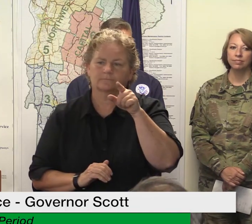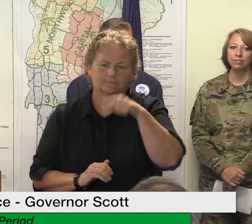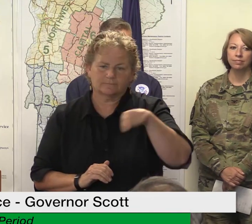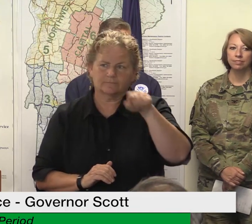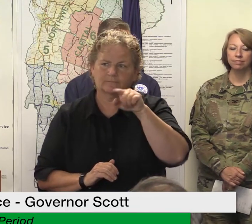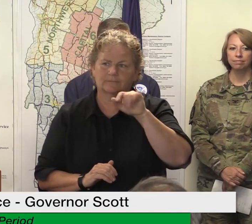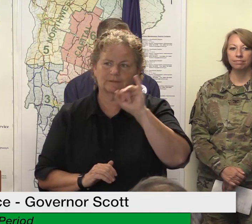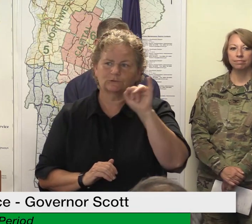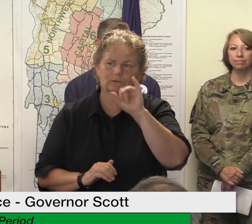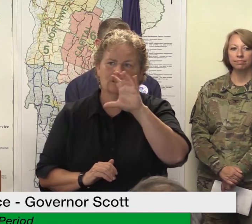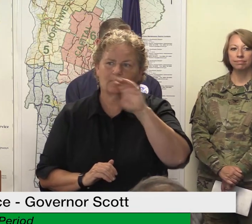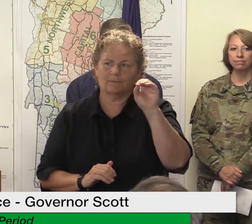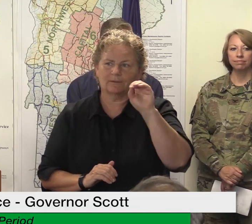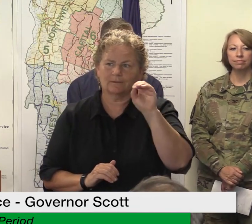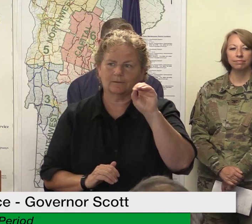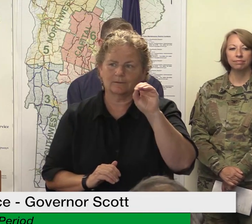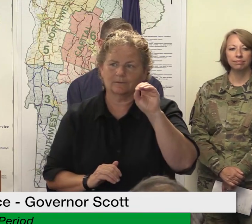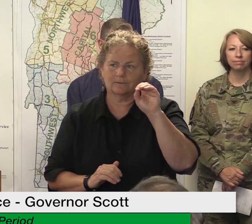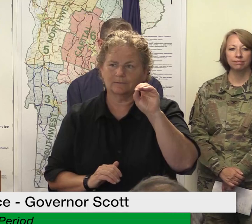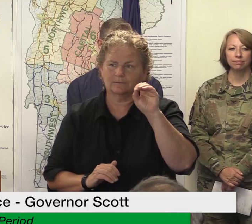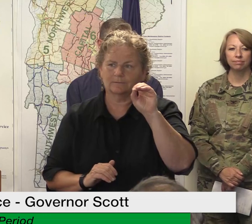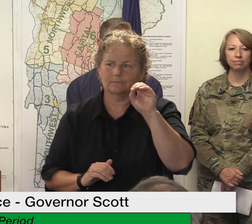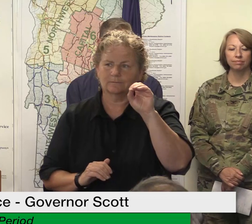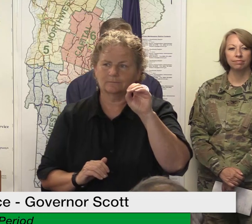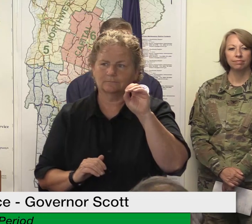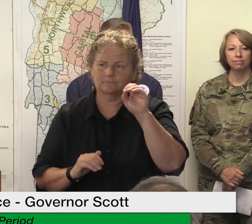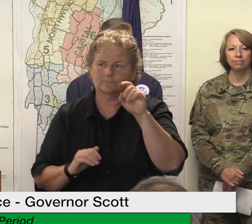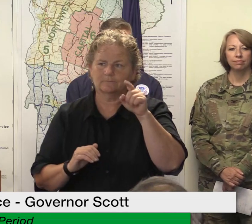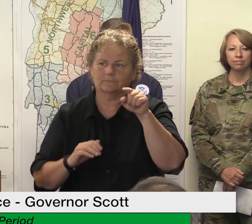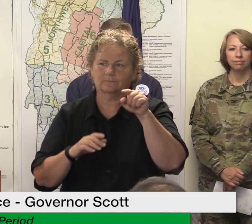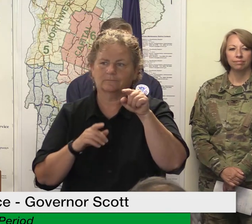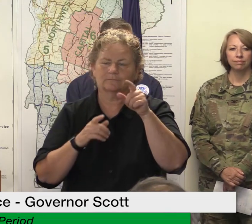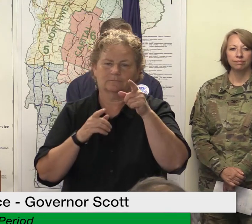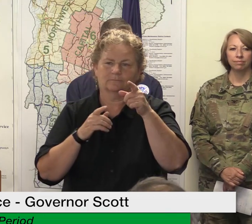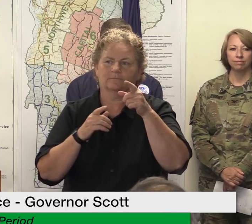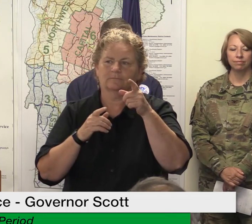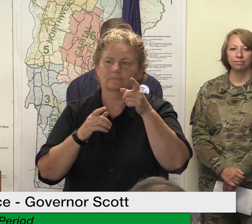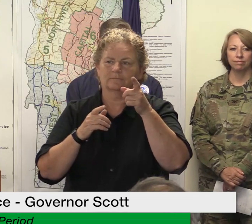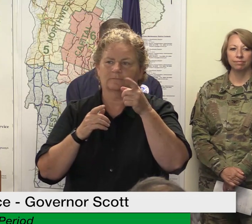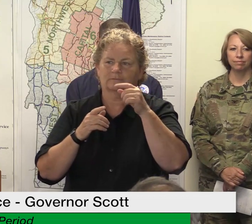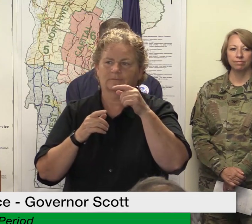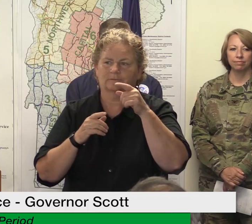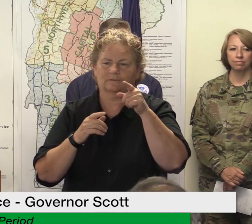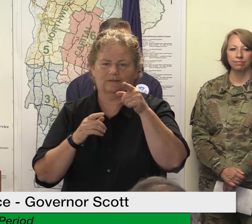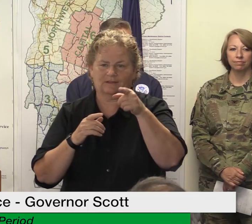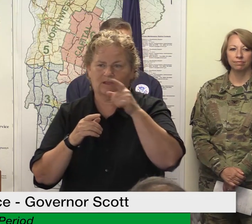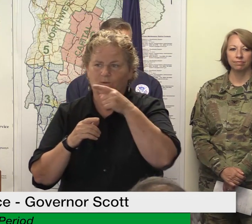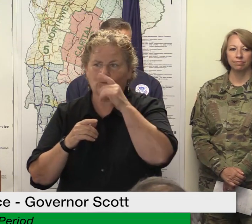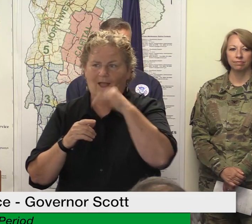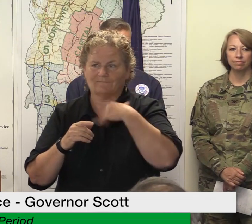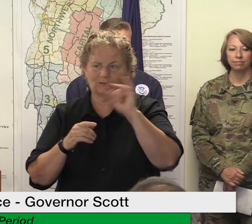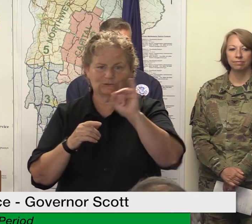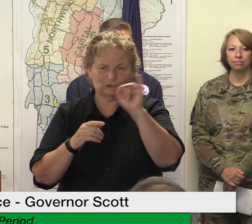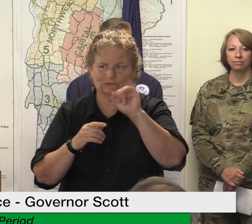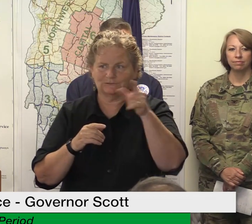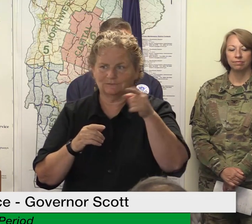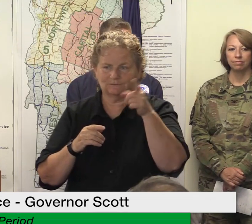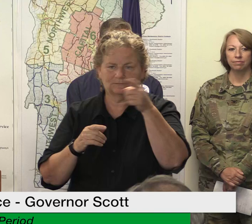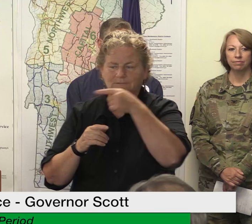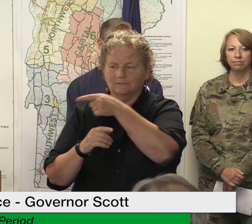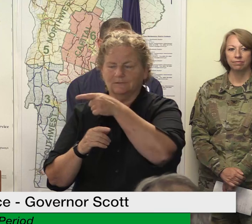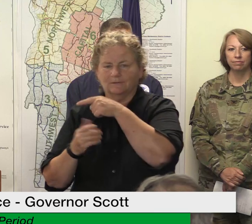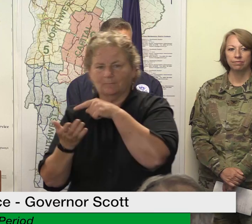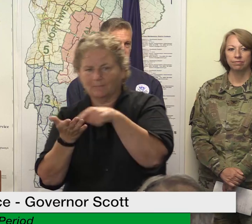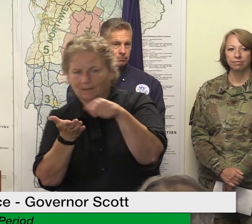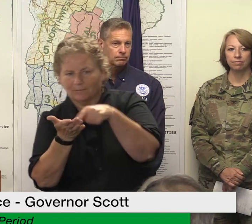they can't access their homes or roads are closed so in terms of just policy billing and policies being active and